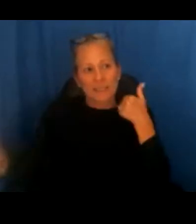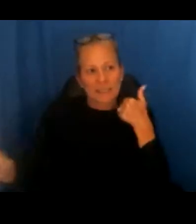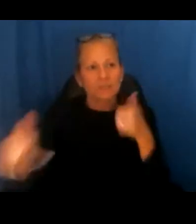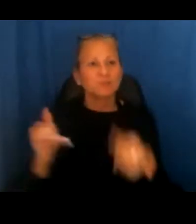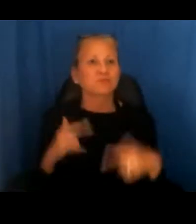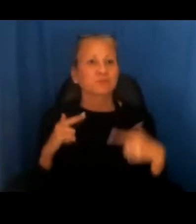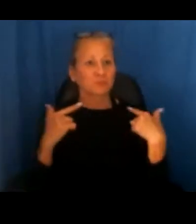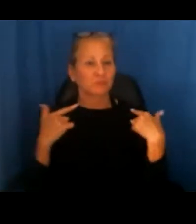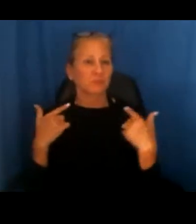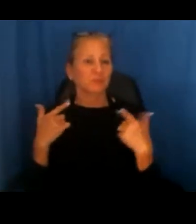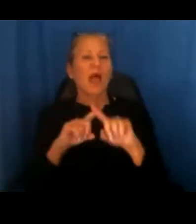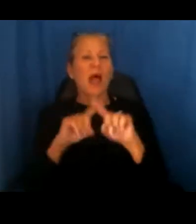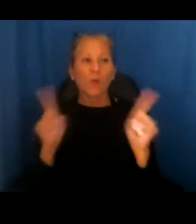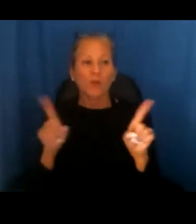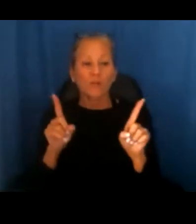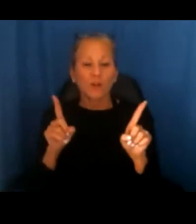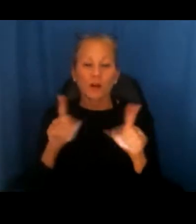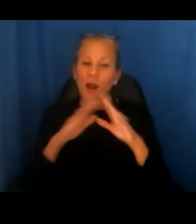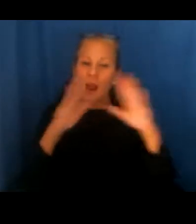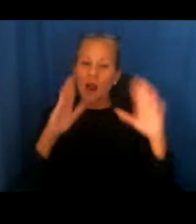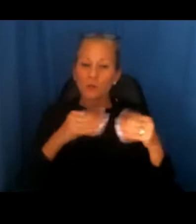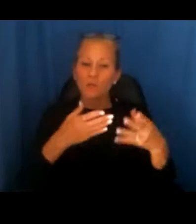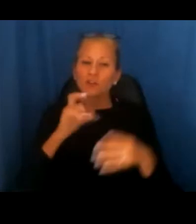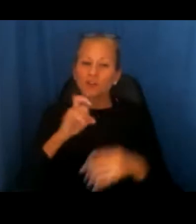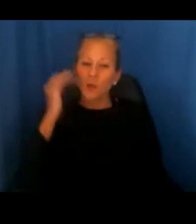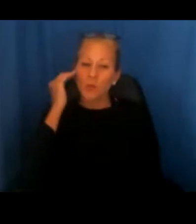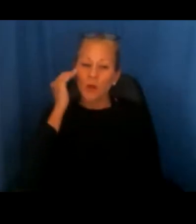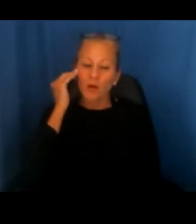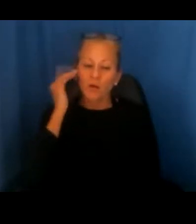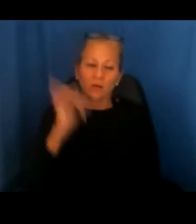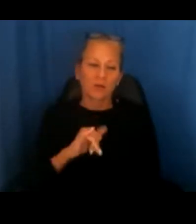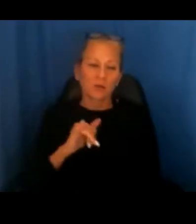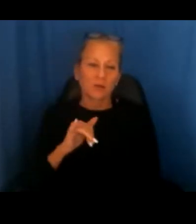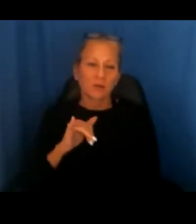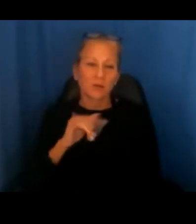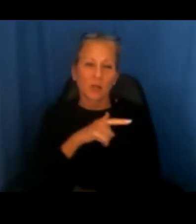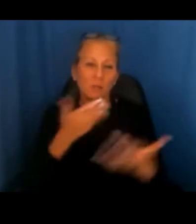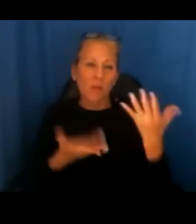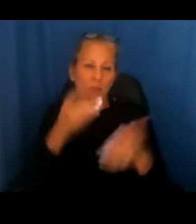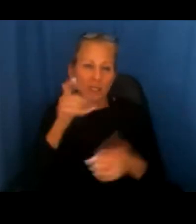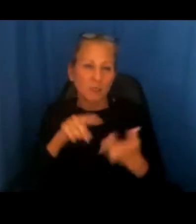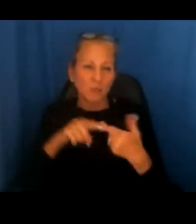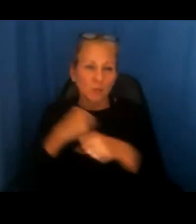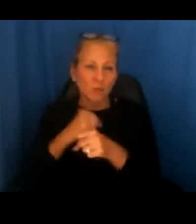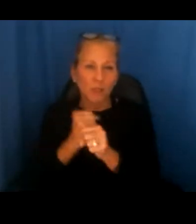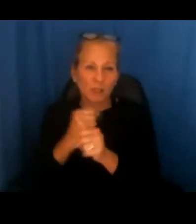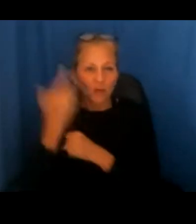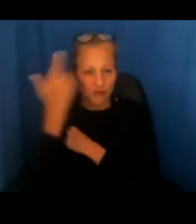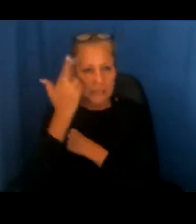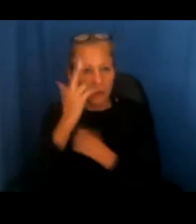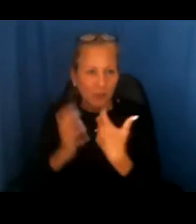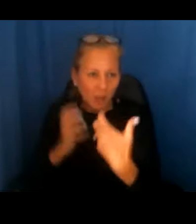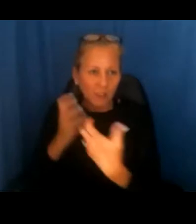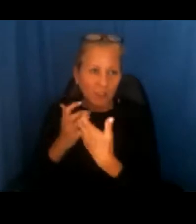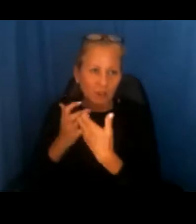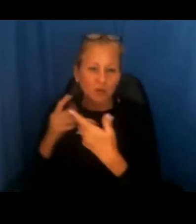However, housing providers should also be aware that there may be a need to make a reasonable accommodation